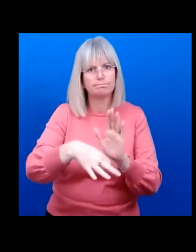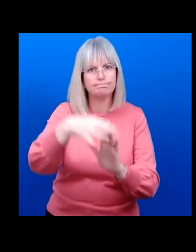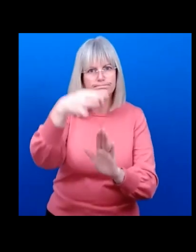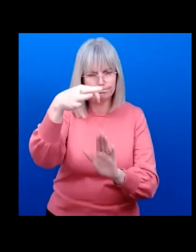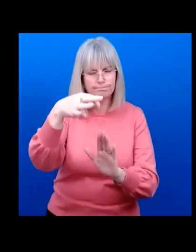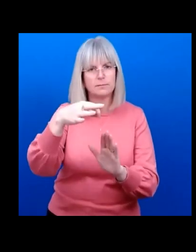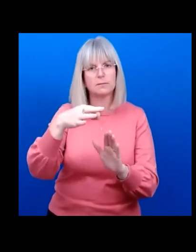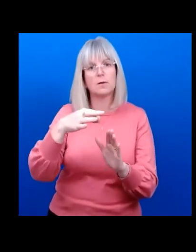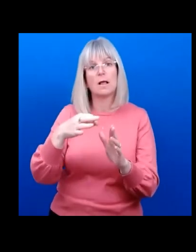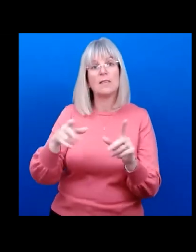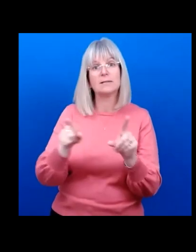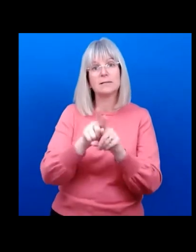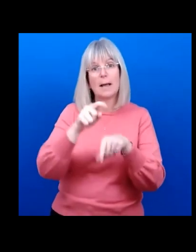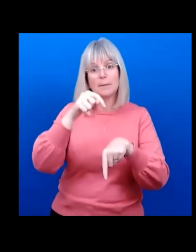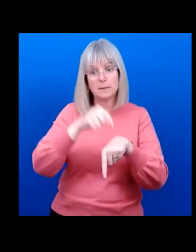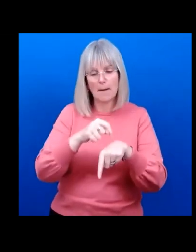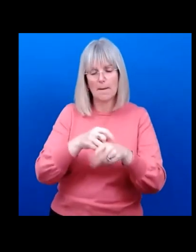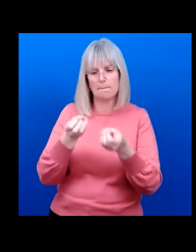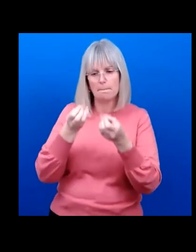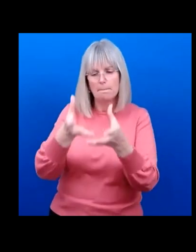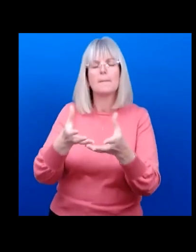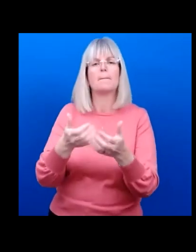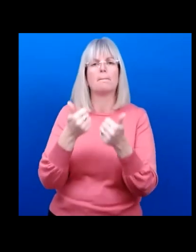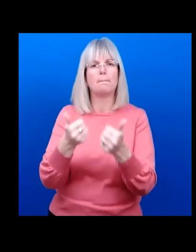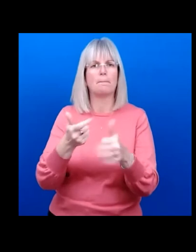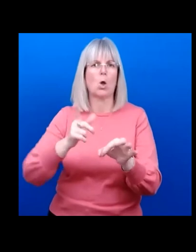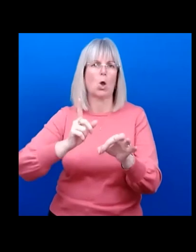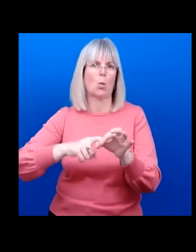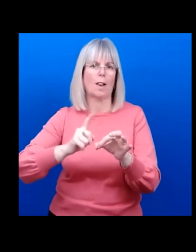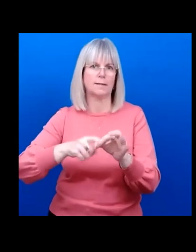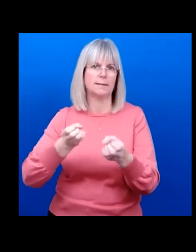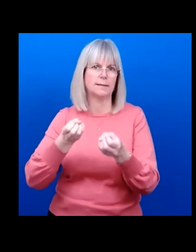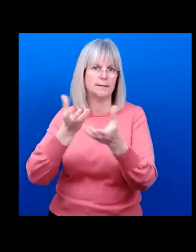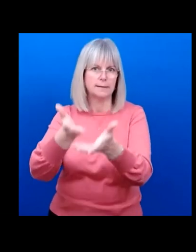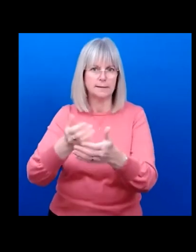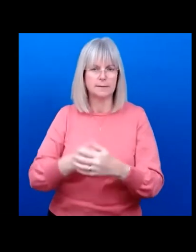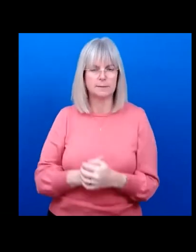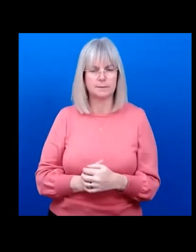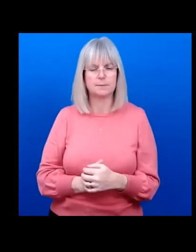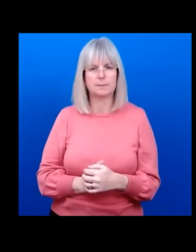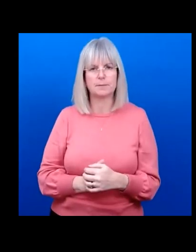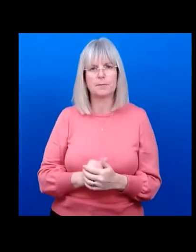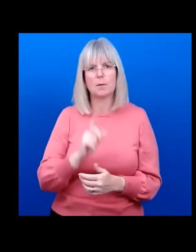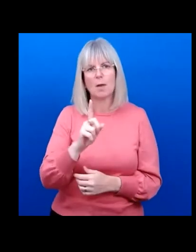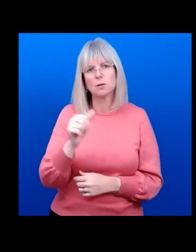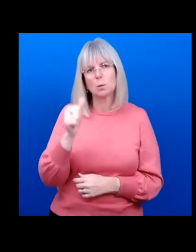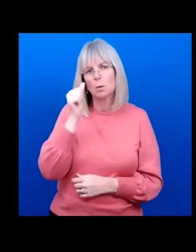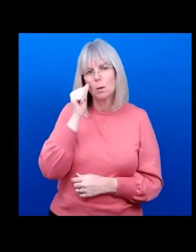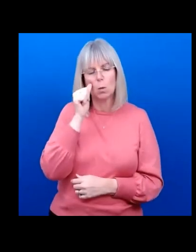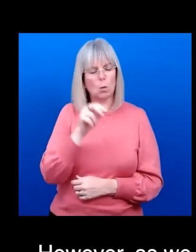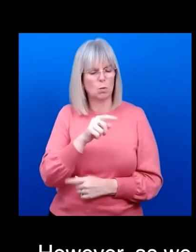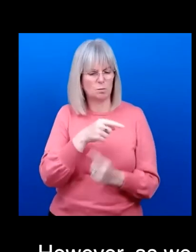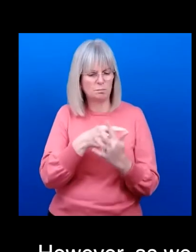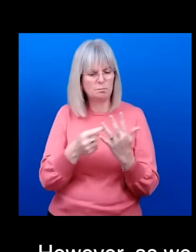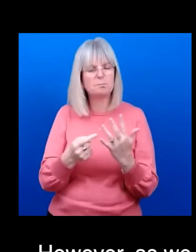acceptable quality. Alakos However, as we all know, these indicators and related targets has